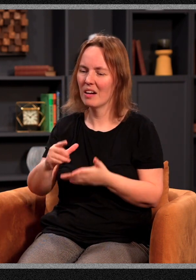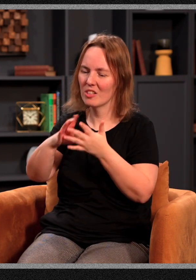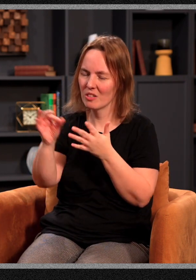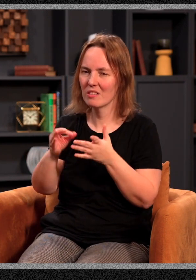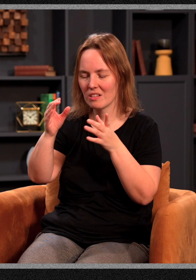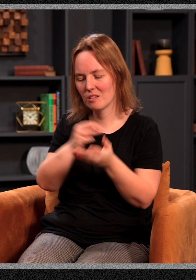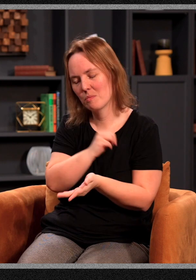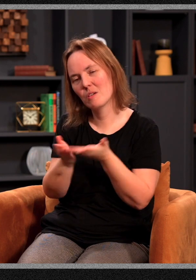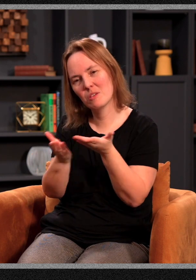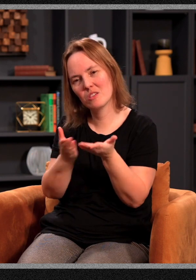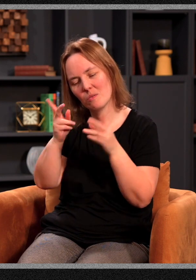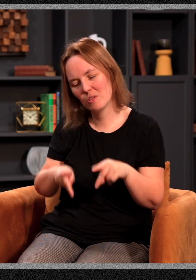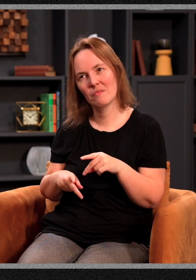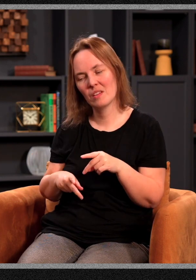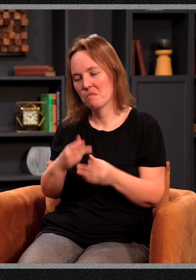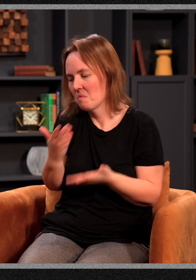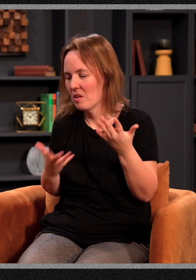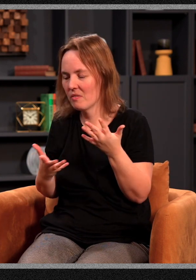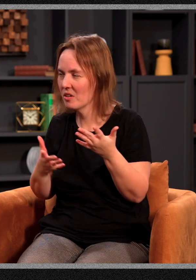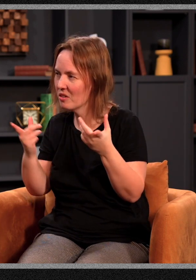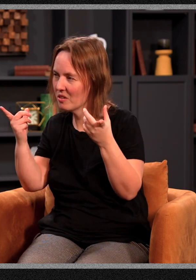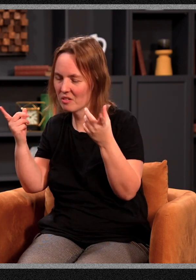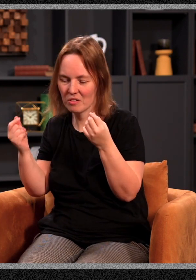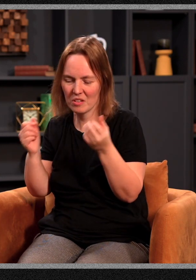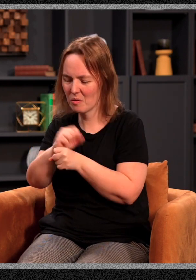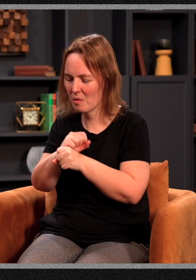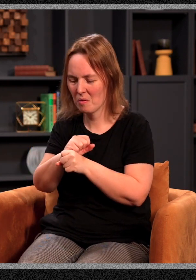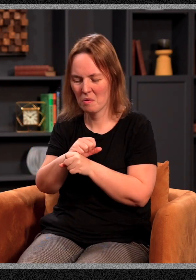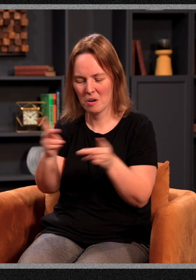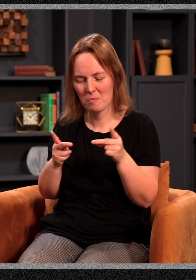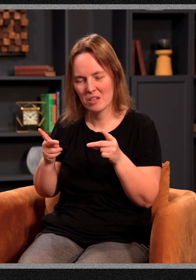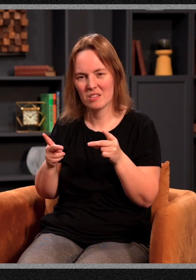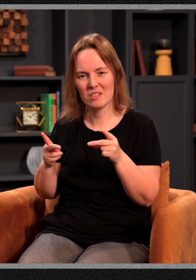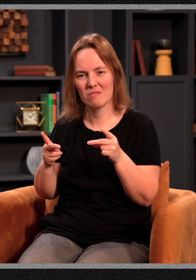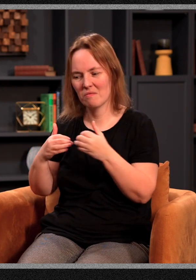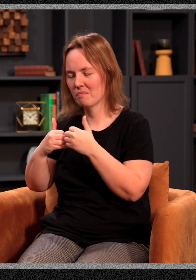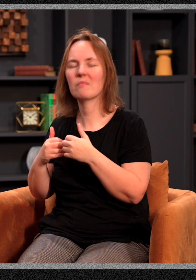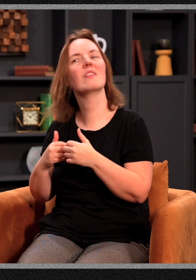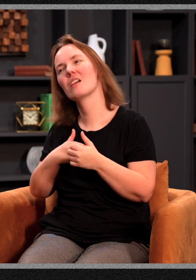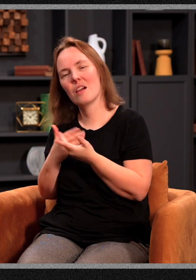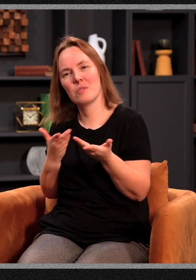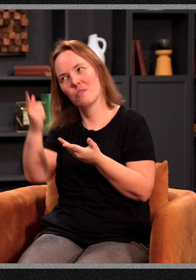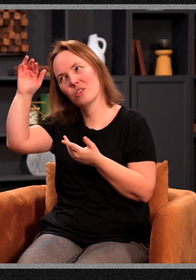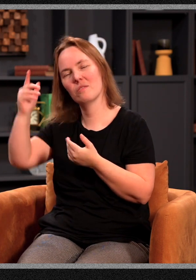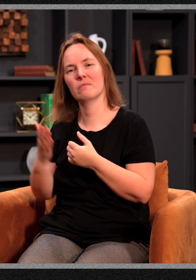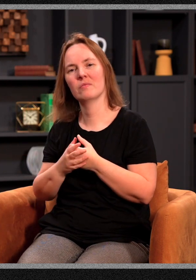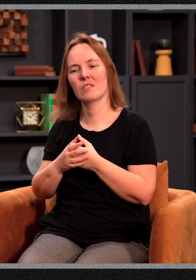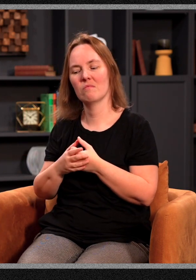ministering person. I want my antennae to be up. Whatever you're doing in the marketplace, the workplace, the neighborhood, or whatever, Lord, I'm available to you.